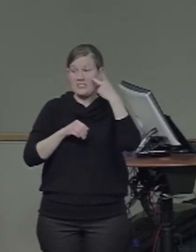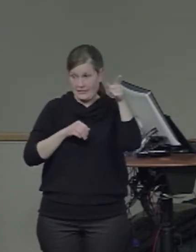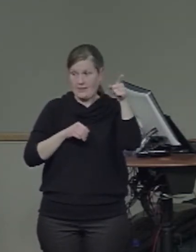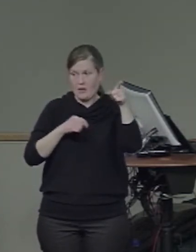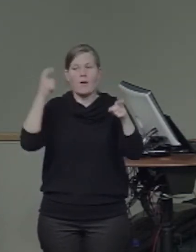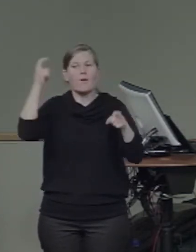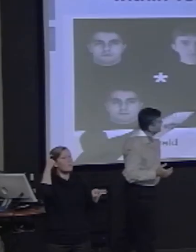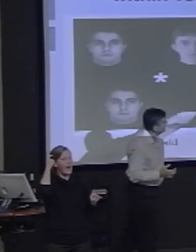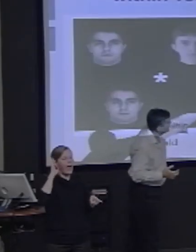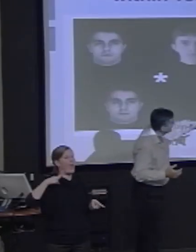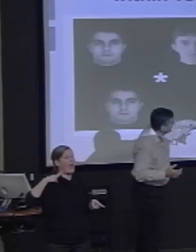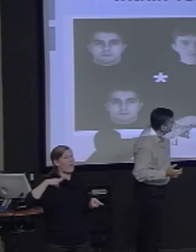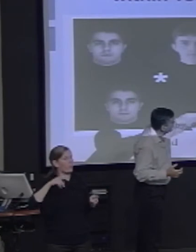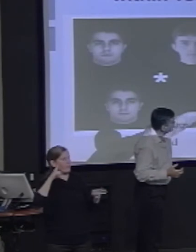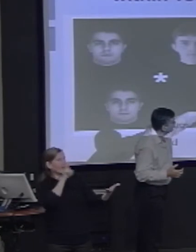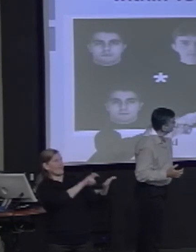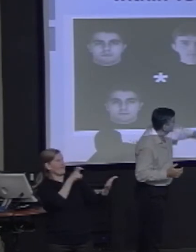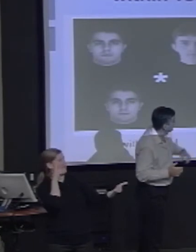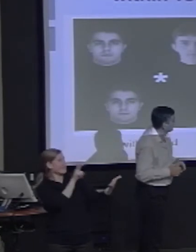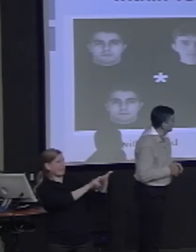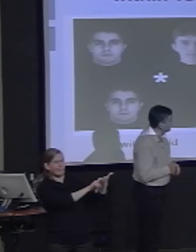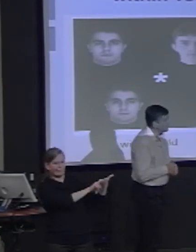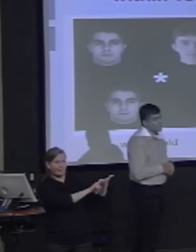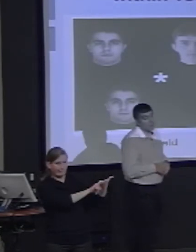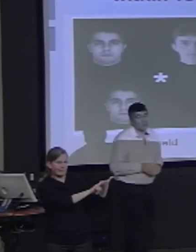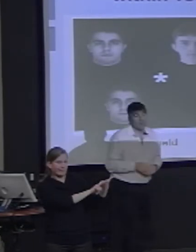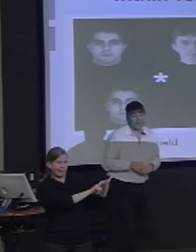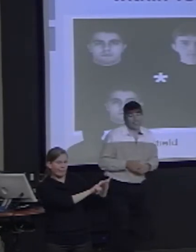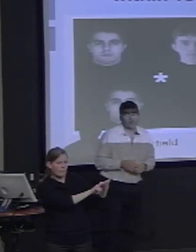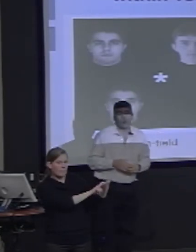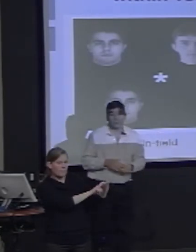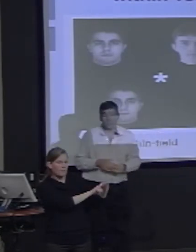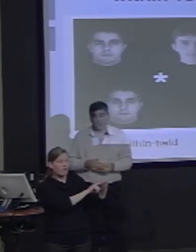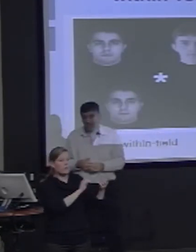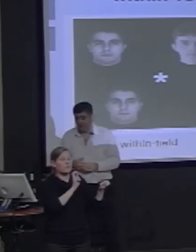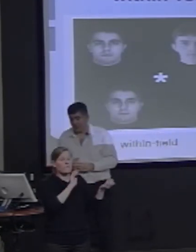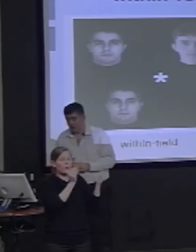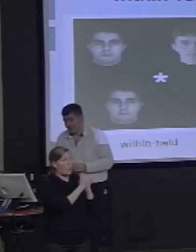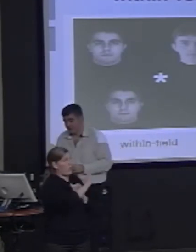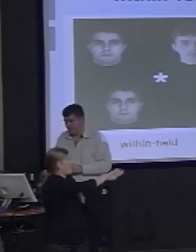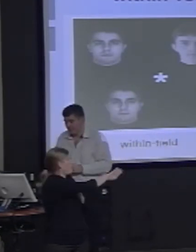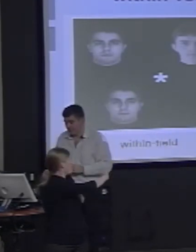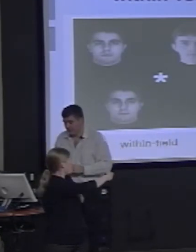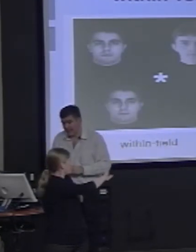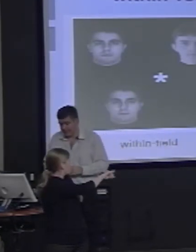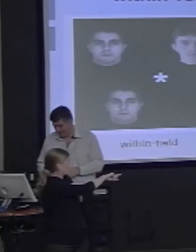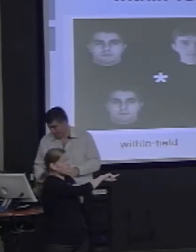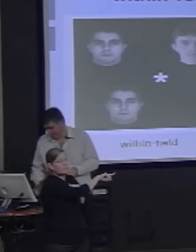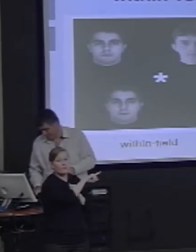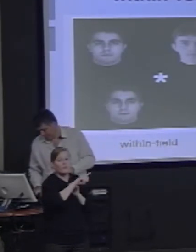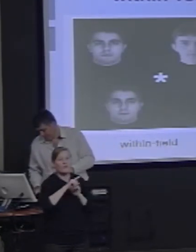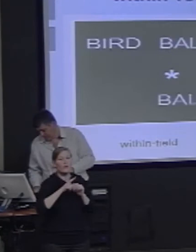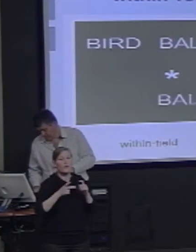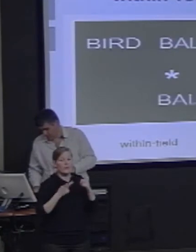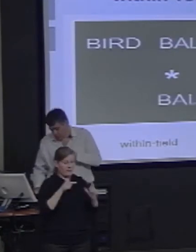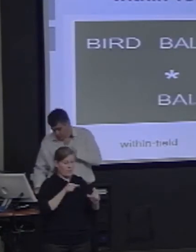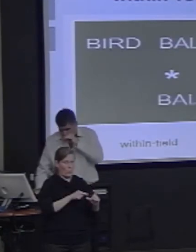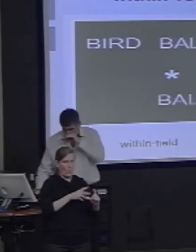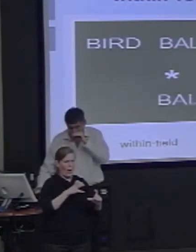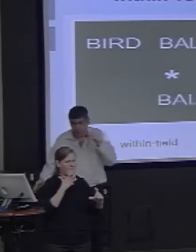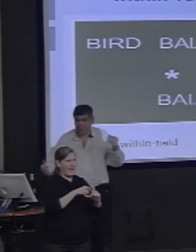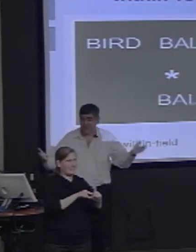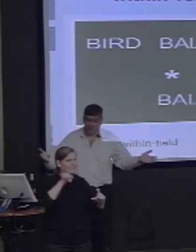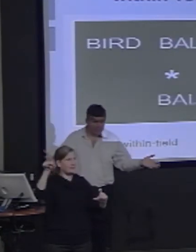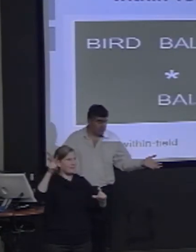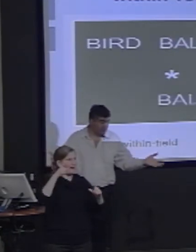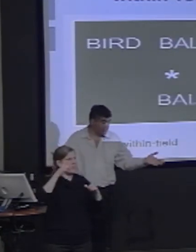relative to a case shown here on the right where the match crosses the field. Okay? So